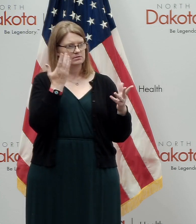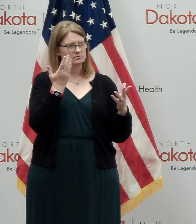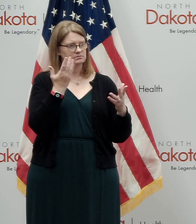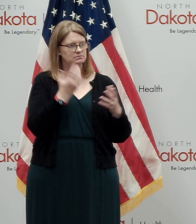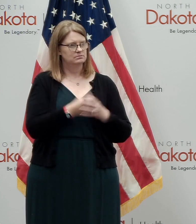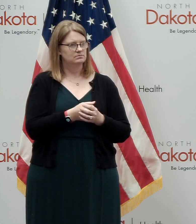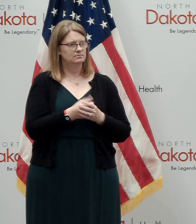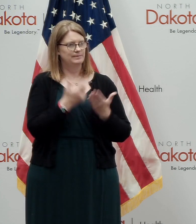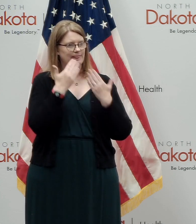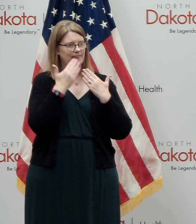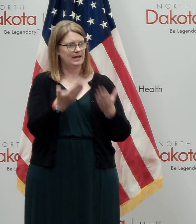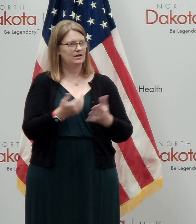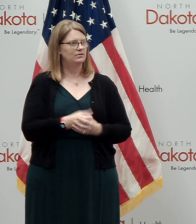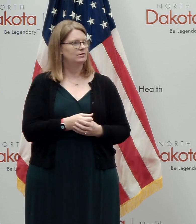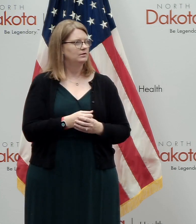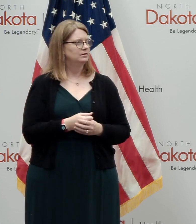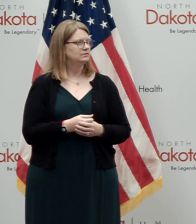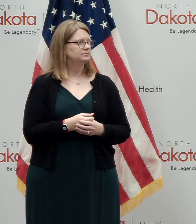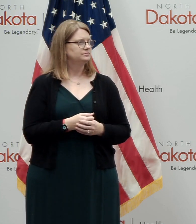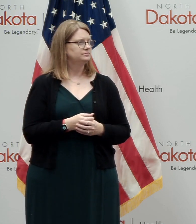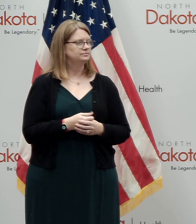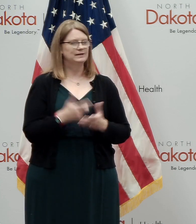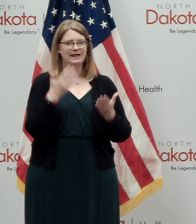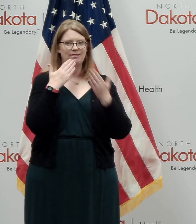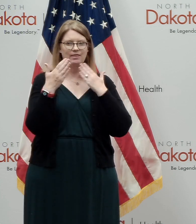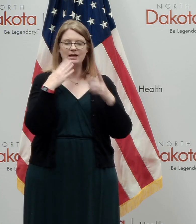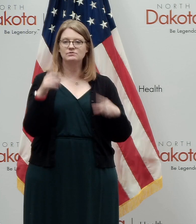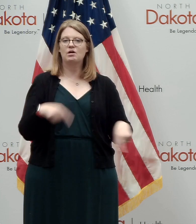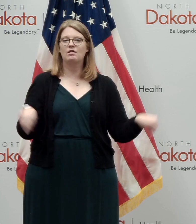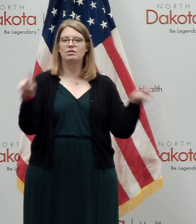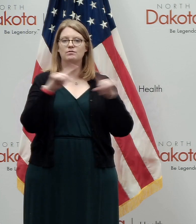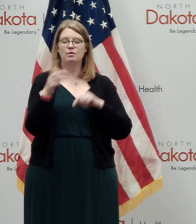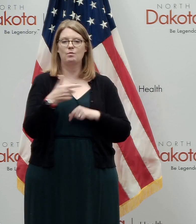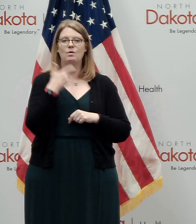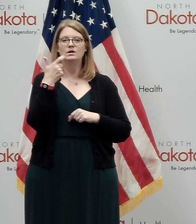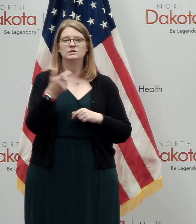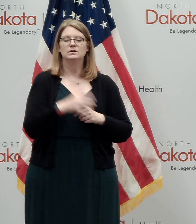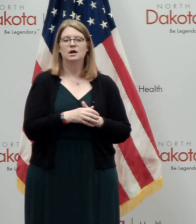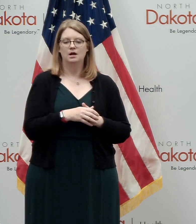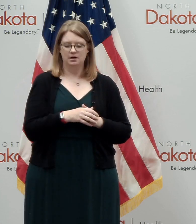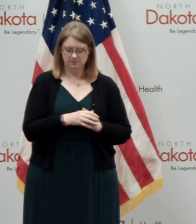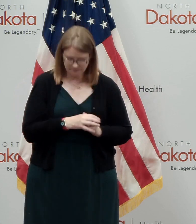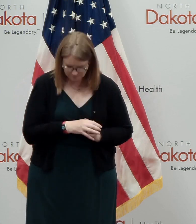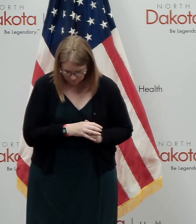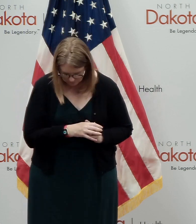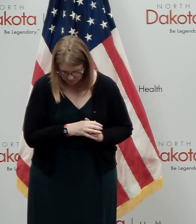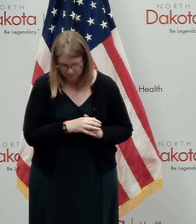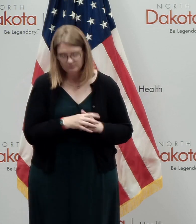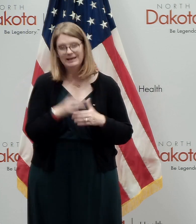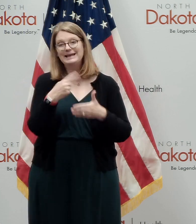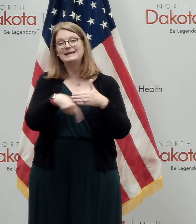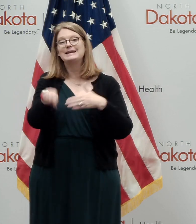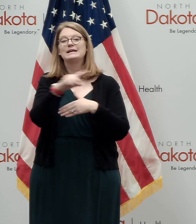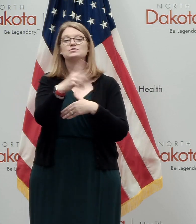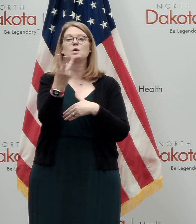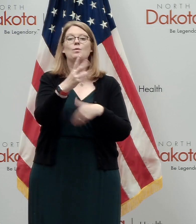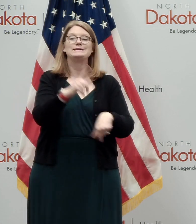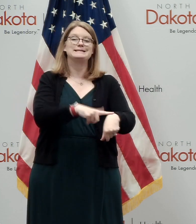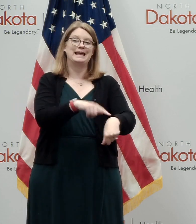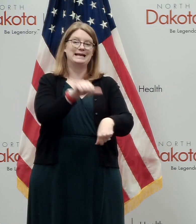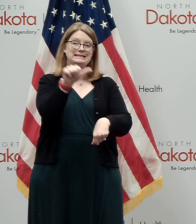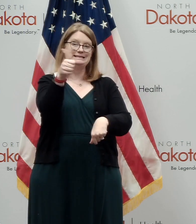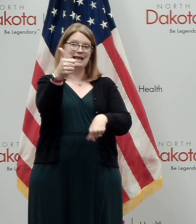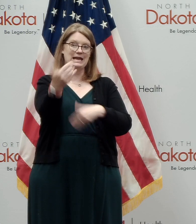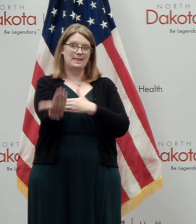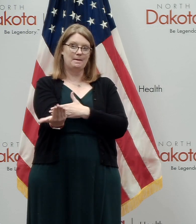but thank you. Uh, but anyway, thanks everybody for your attendance today. And again, uh, repeating, next Wednesday, 10 AM,